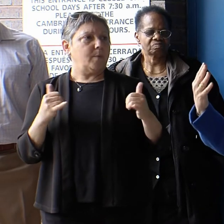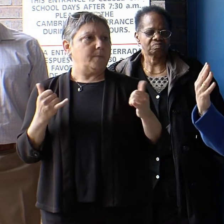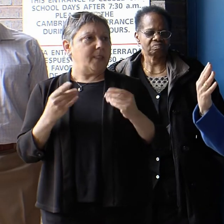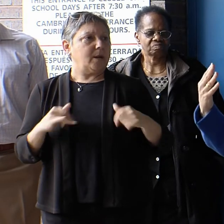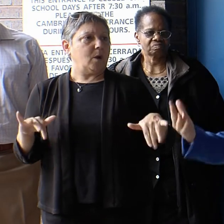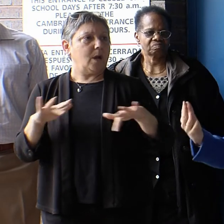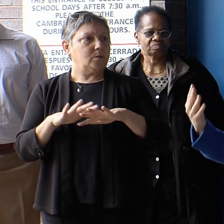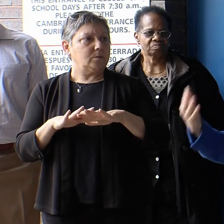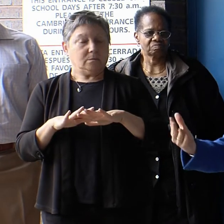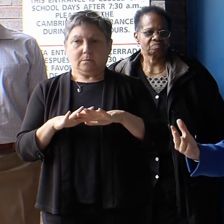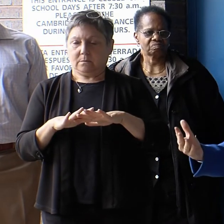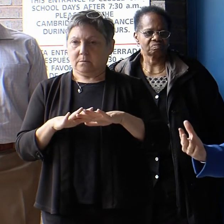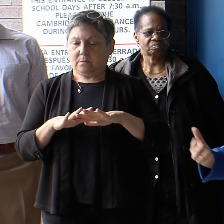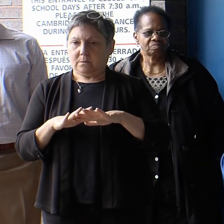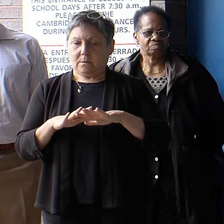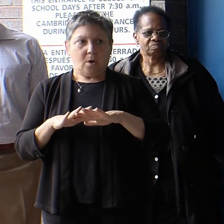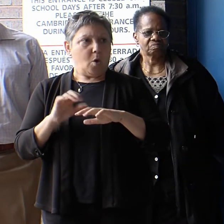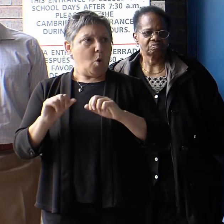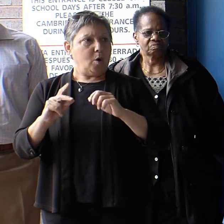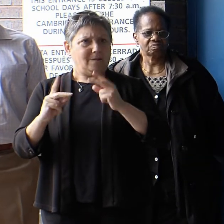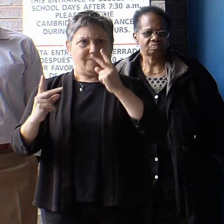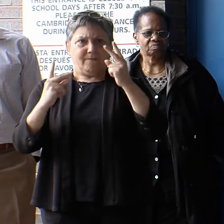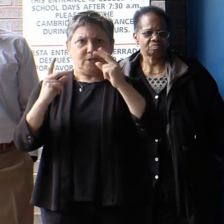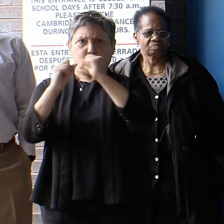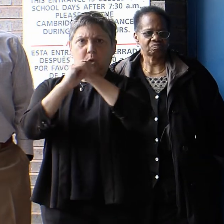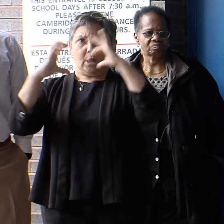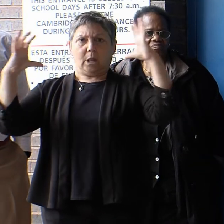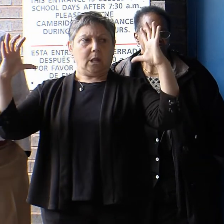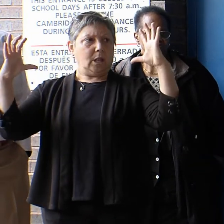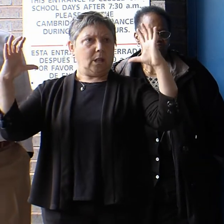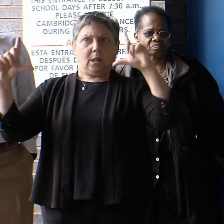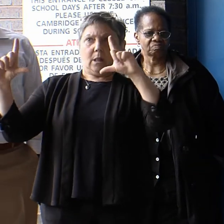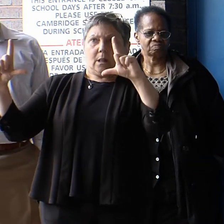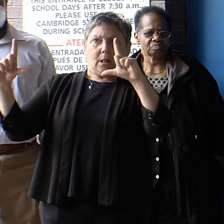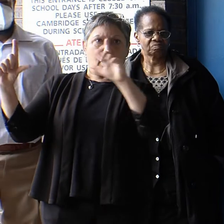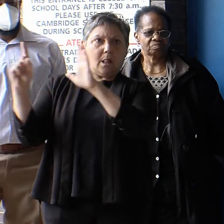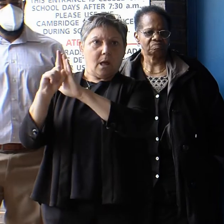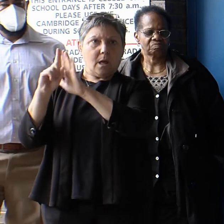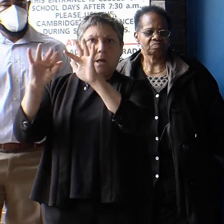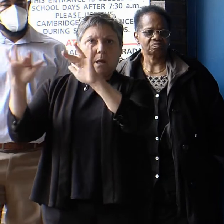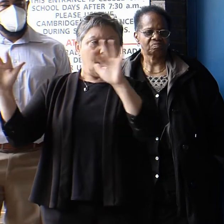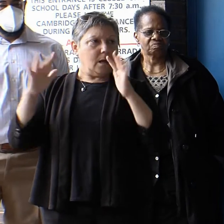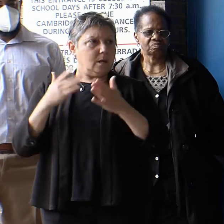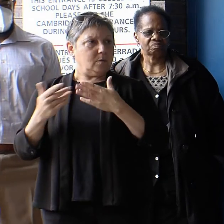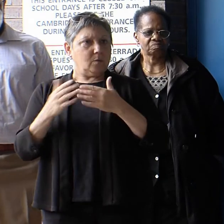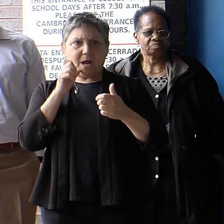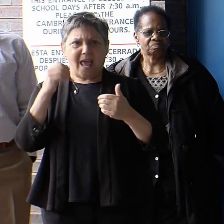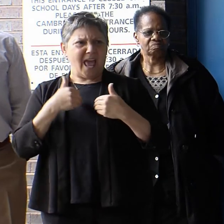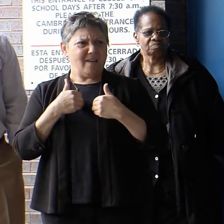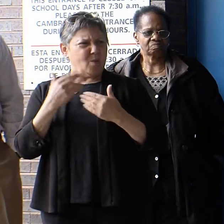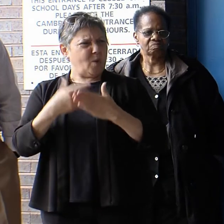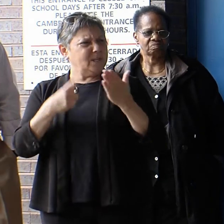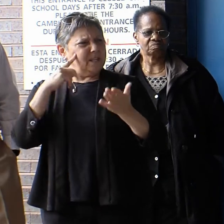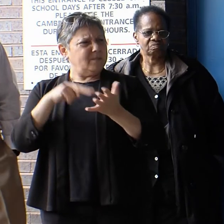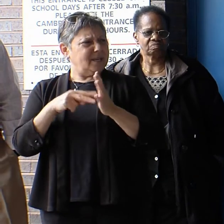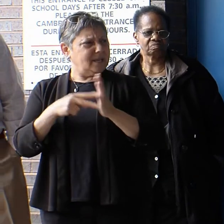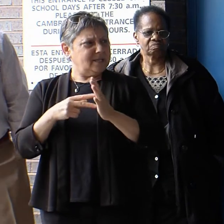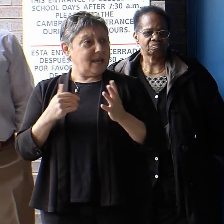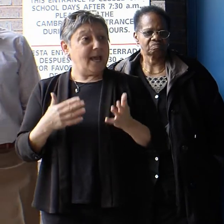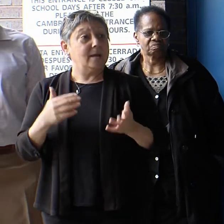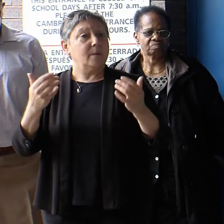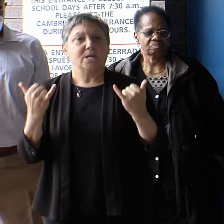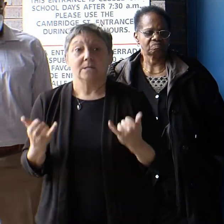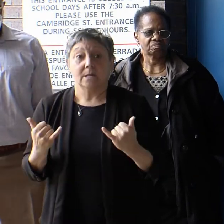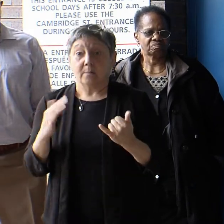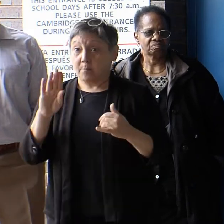visual work that Jessica just talked about? What signal? And you have a mayor